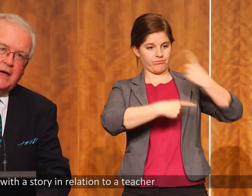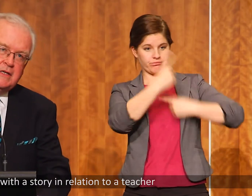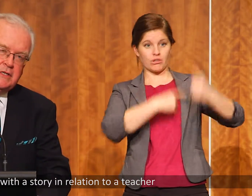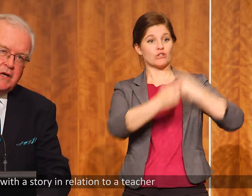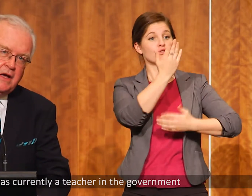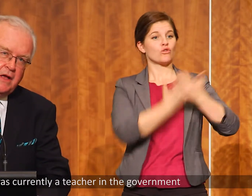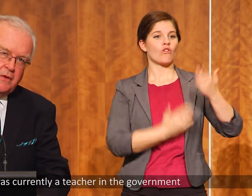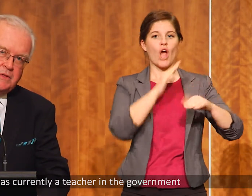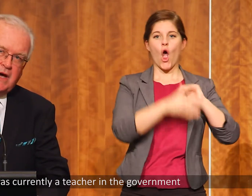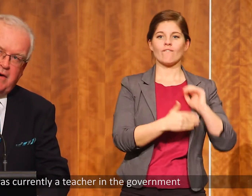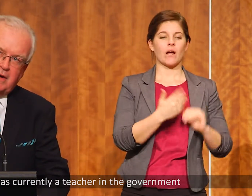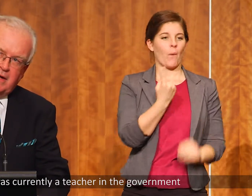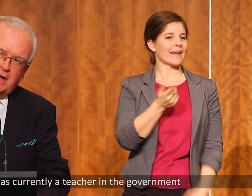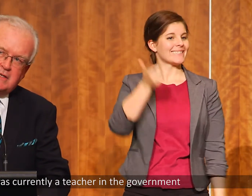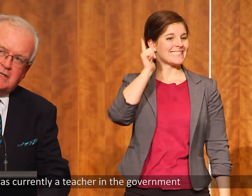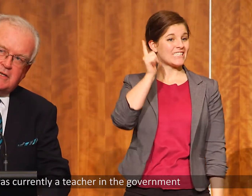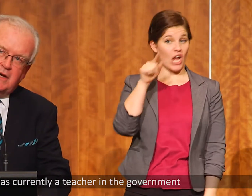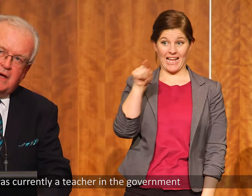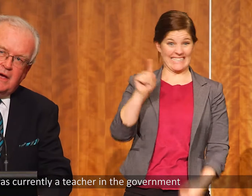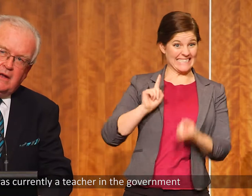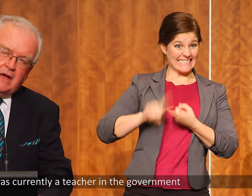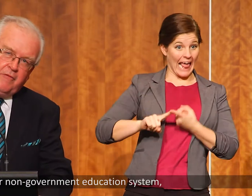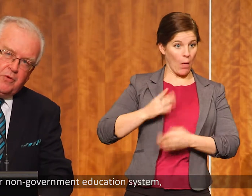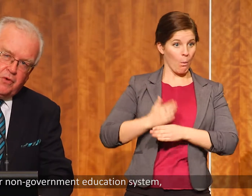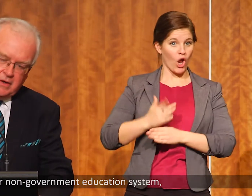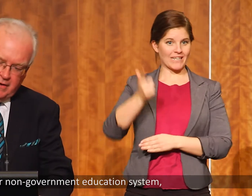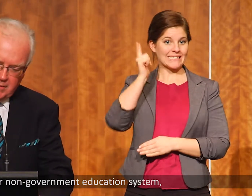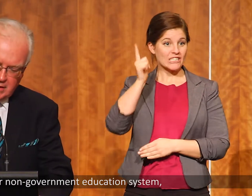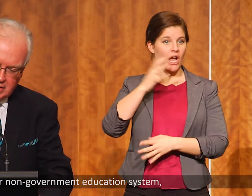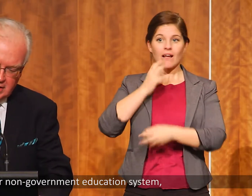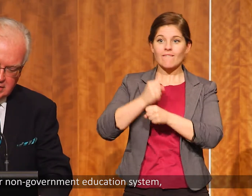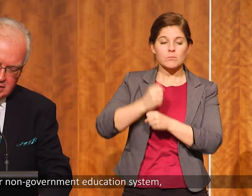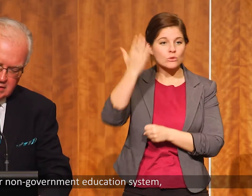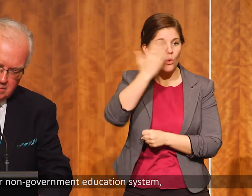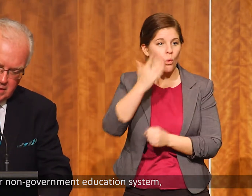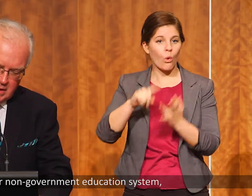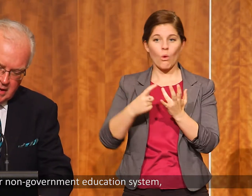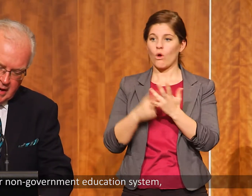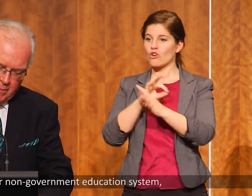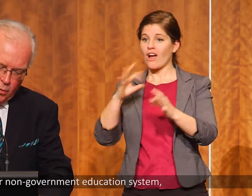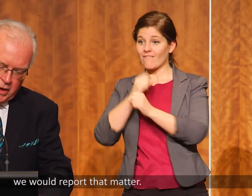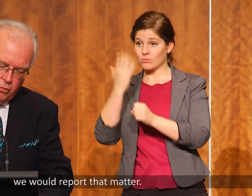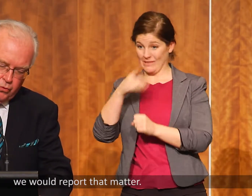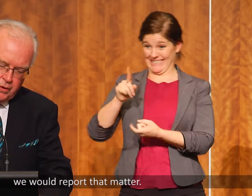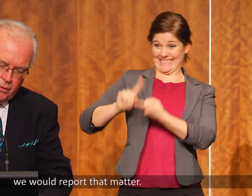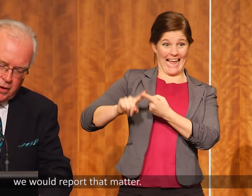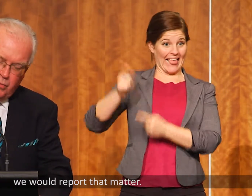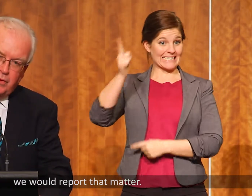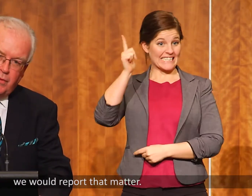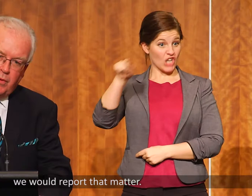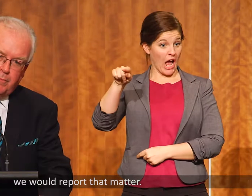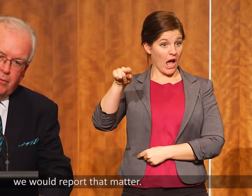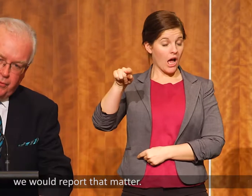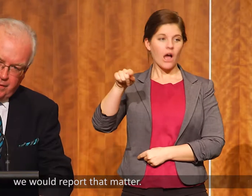to a teacher that was currently a teacher in the government or non-government education system, we